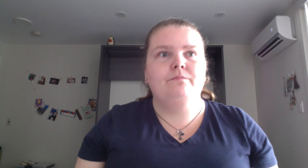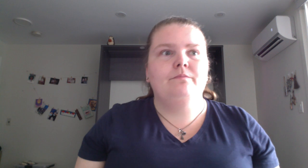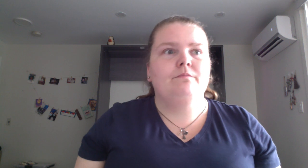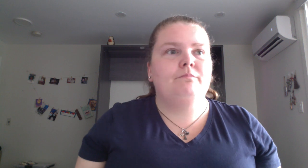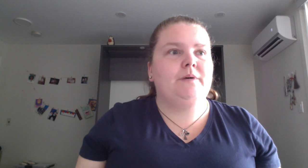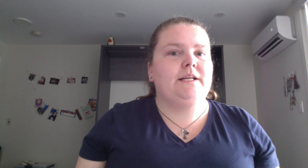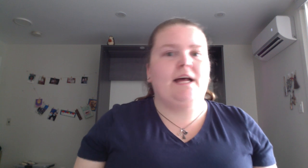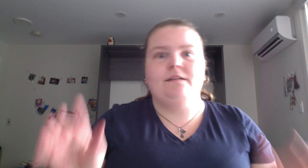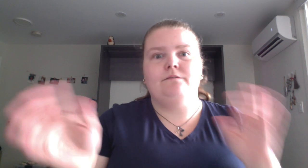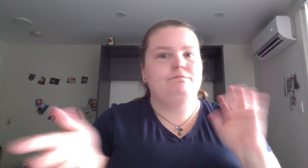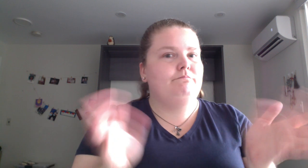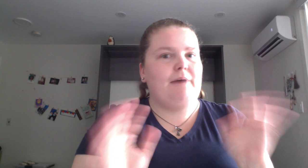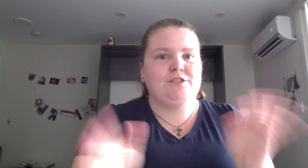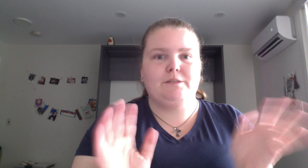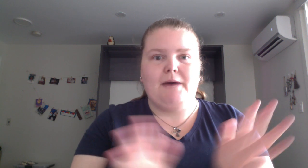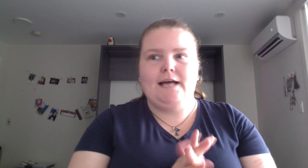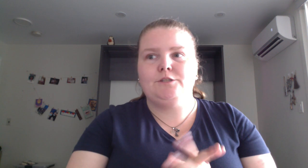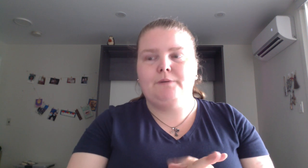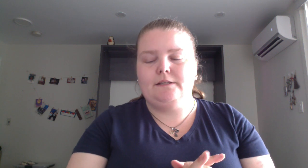But again, batch to batch, but